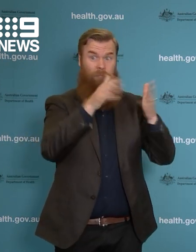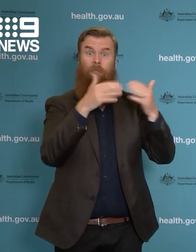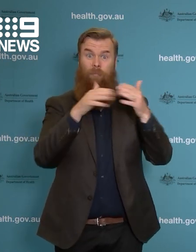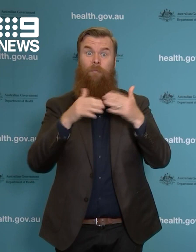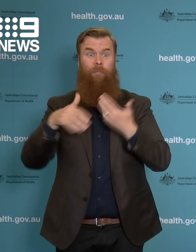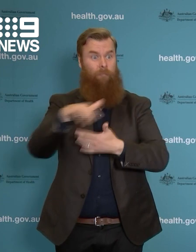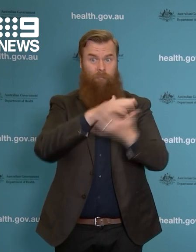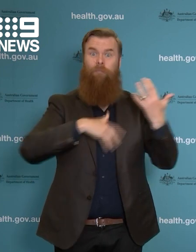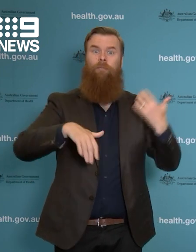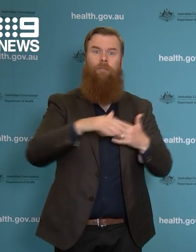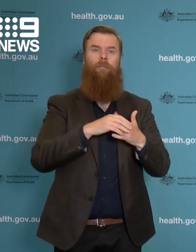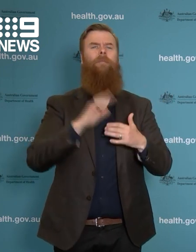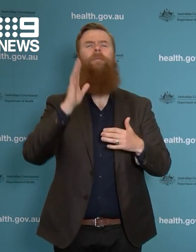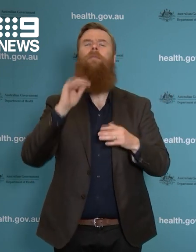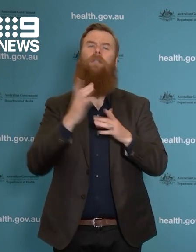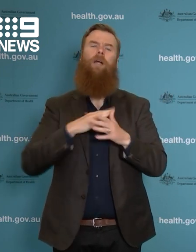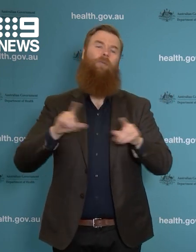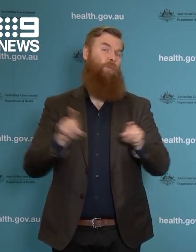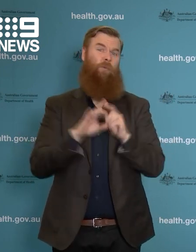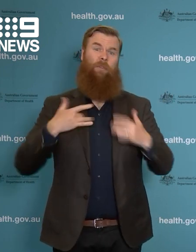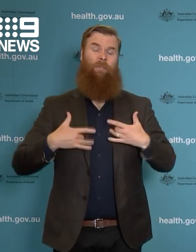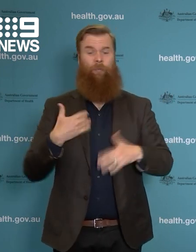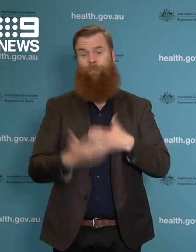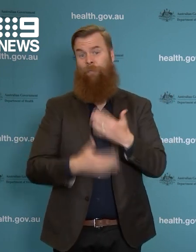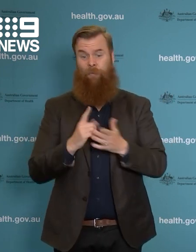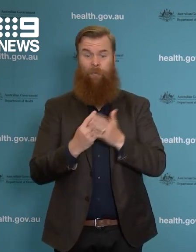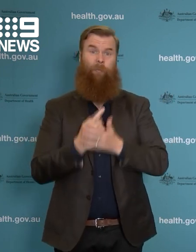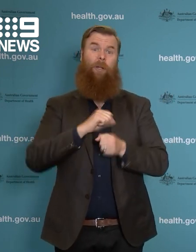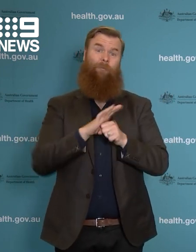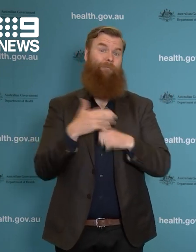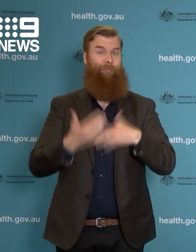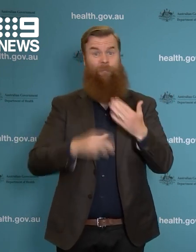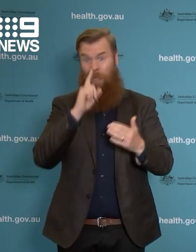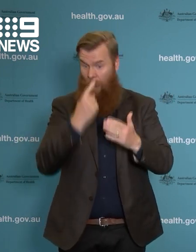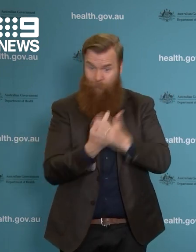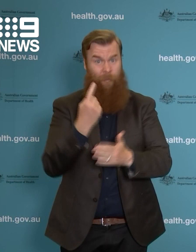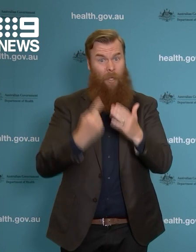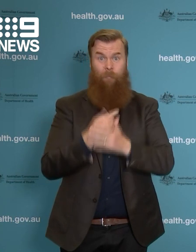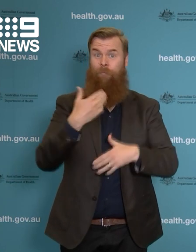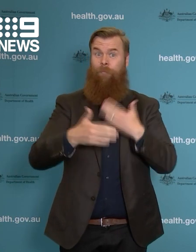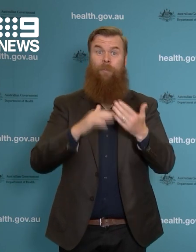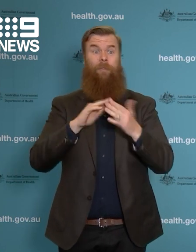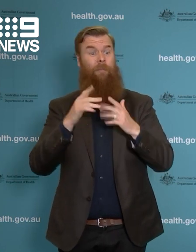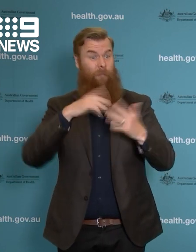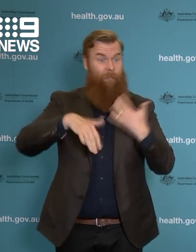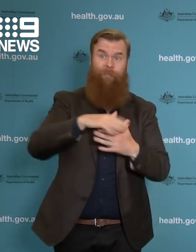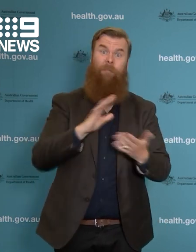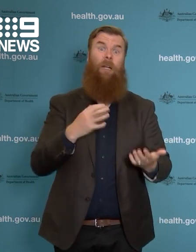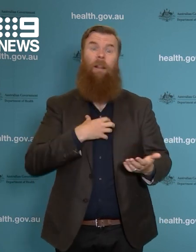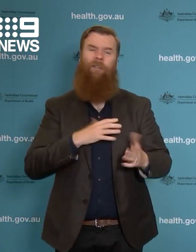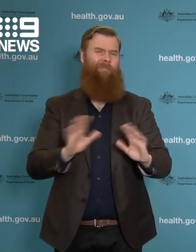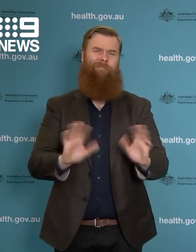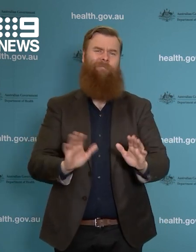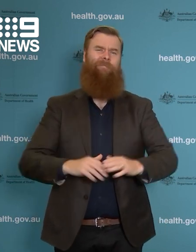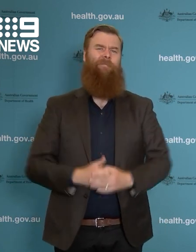to living with COVID, that indeed we have to live with COVID. We will have cases in the community. That is not a surprise. What's happened in the last three